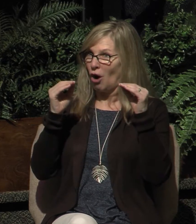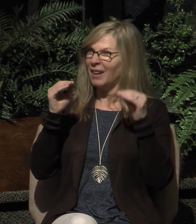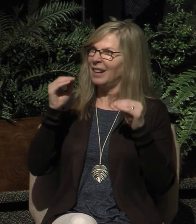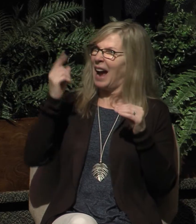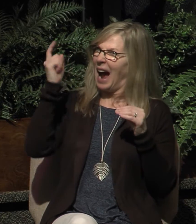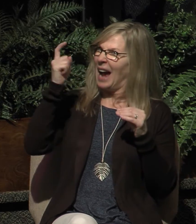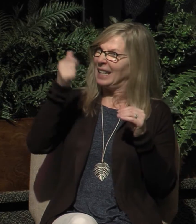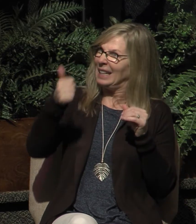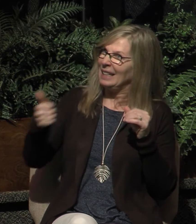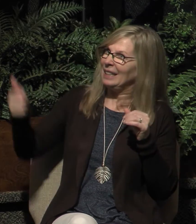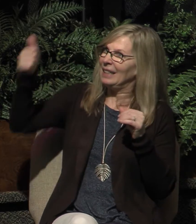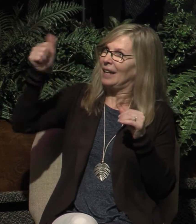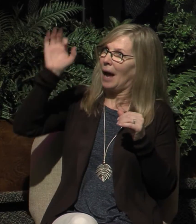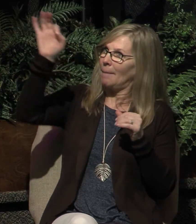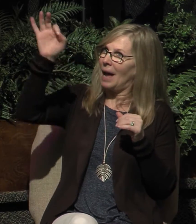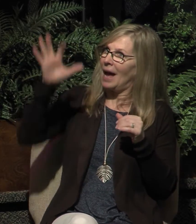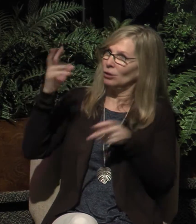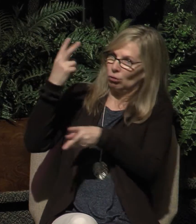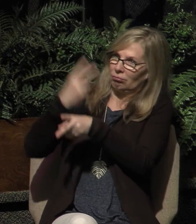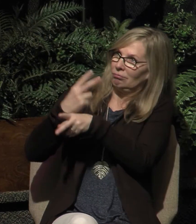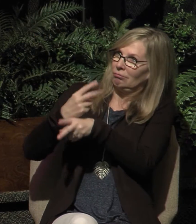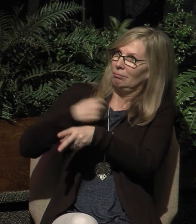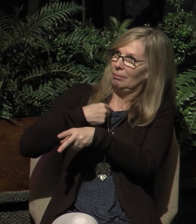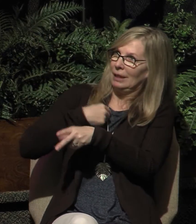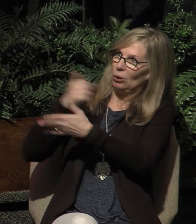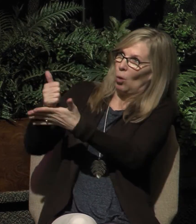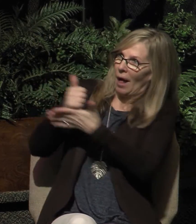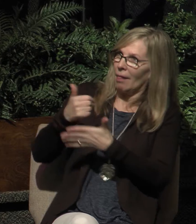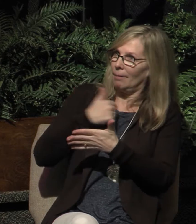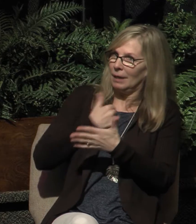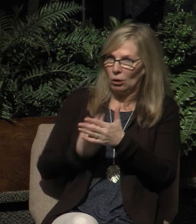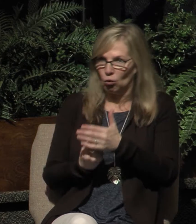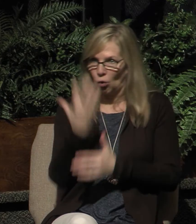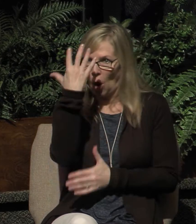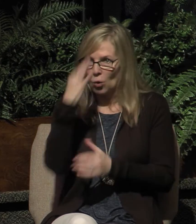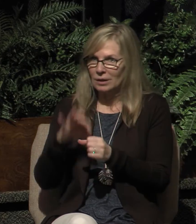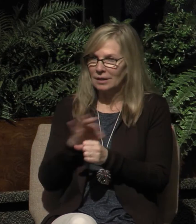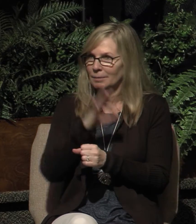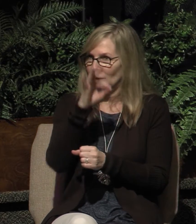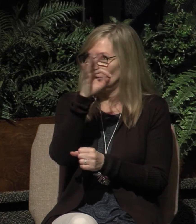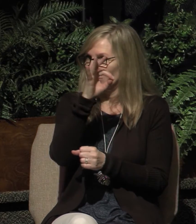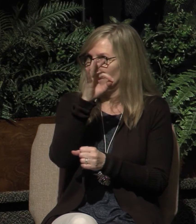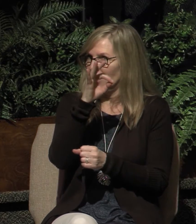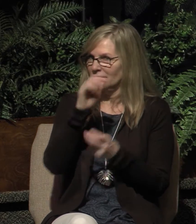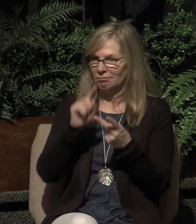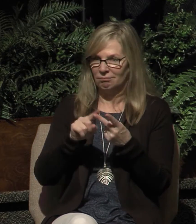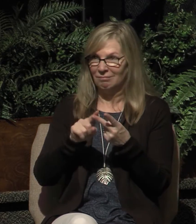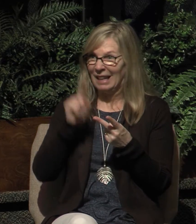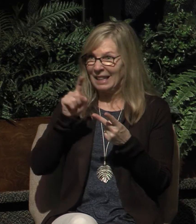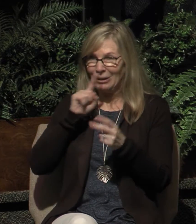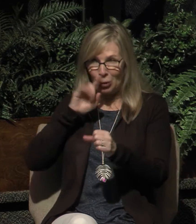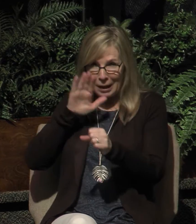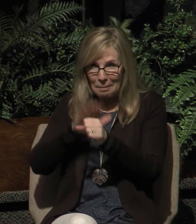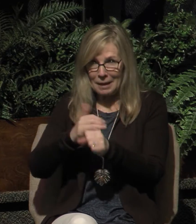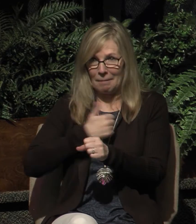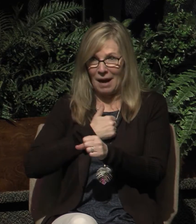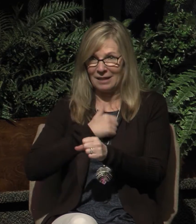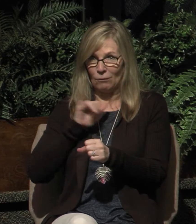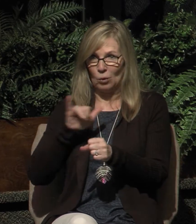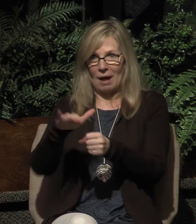to help him to grow spiritually and that he should commit himself to a local body of believers and that church membership was